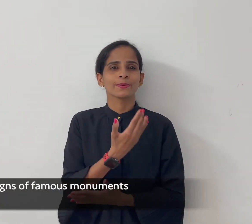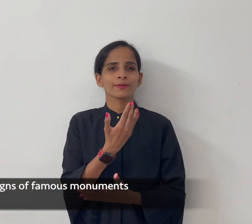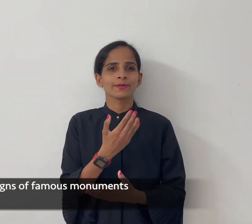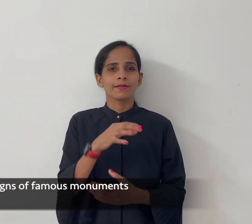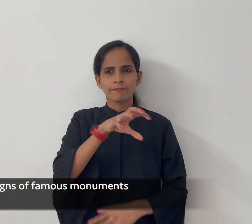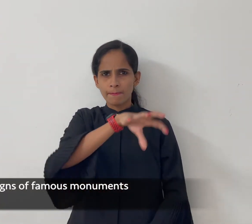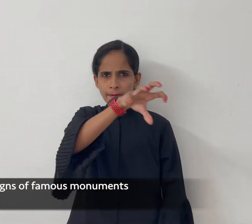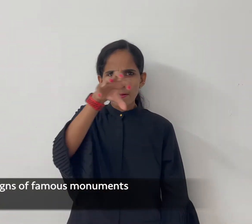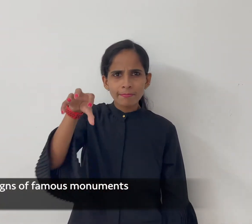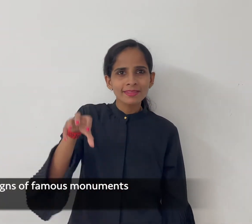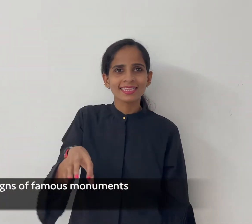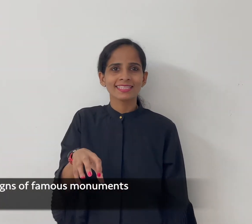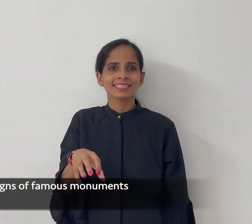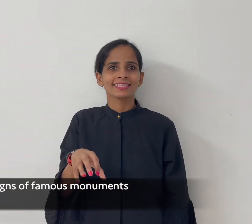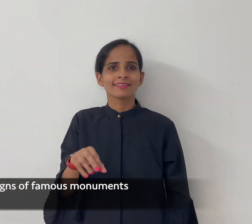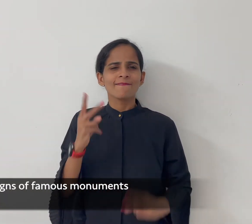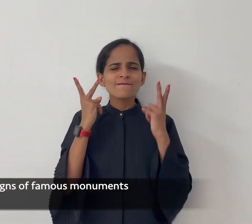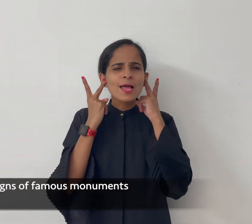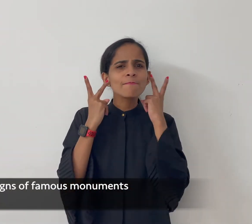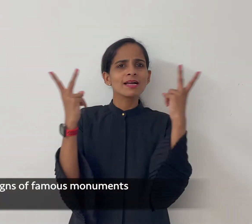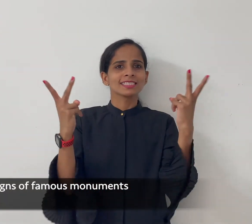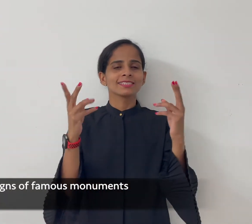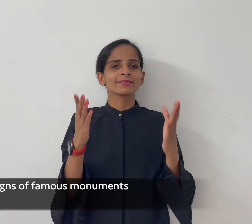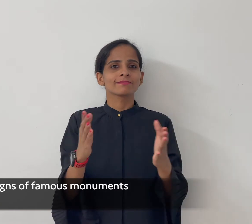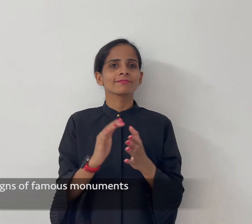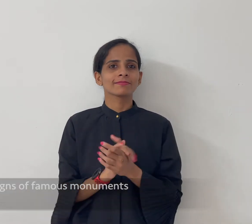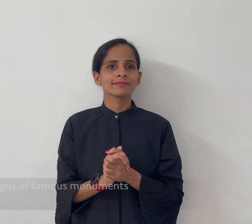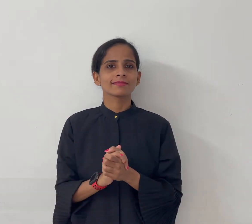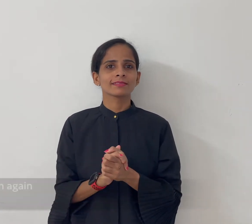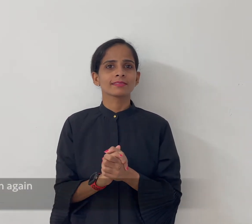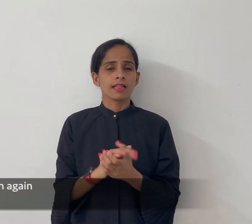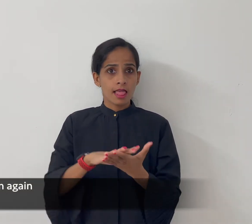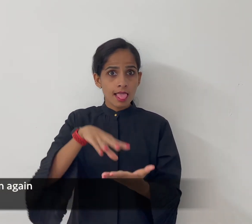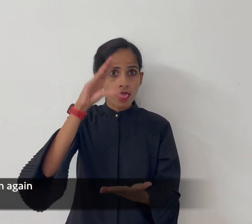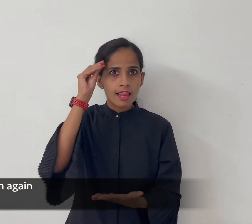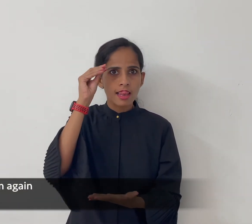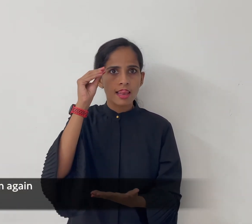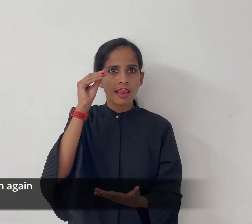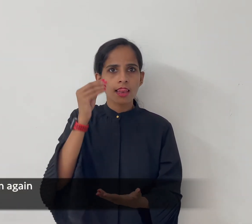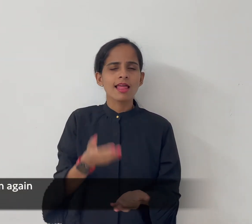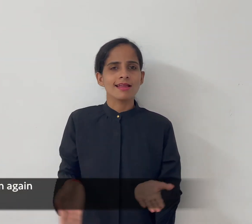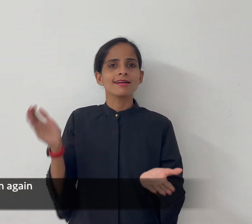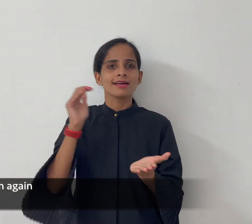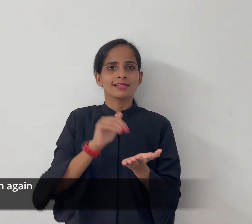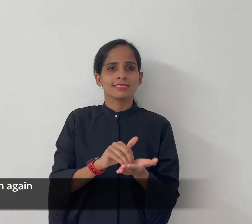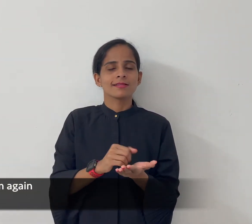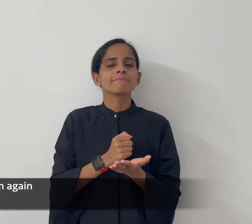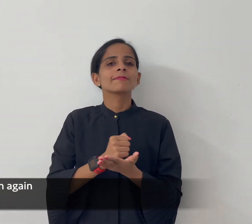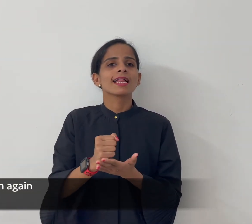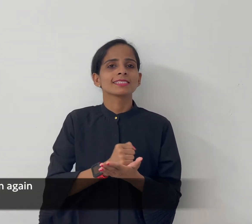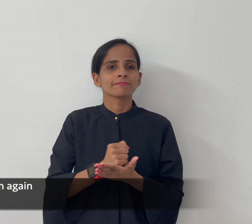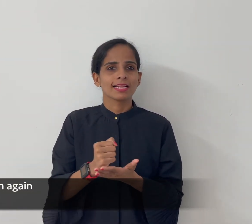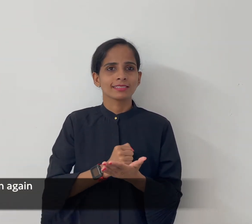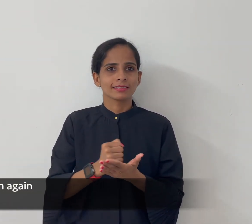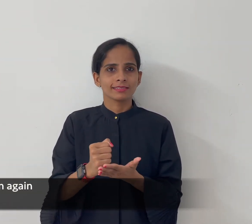we learnt new signs of famous monuments let's practice them again